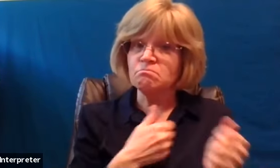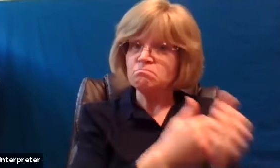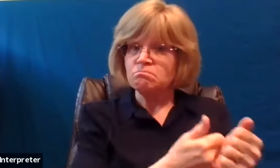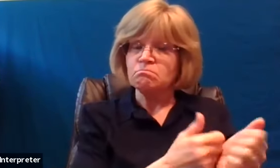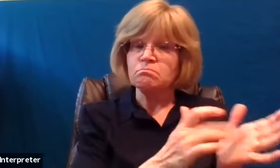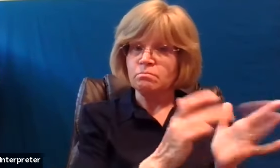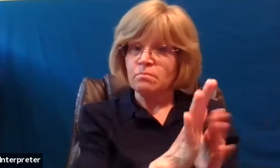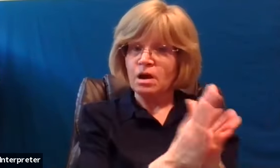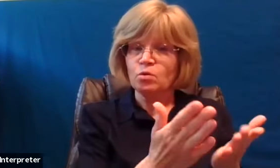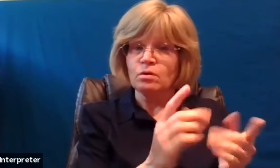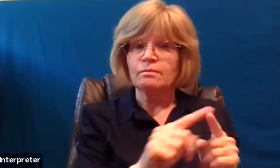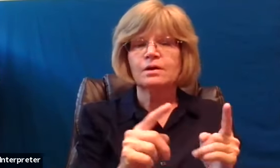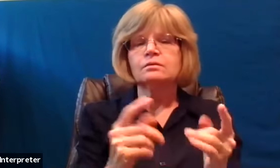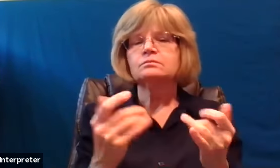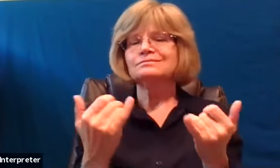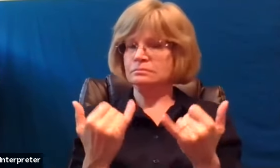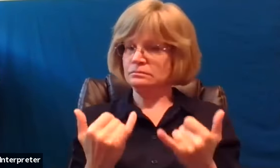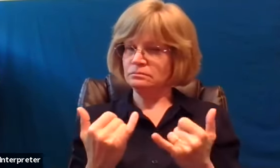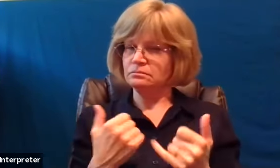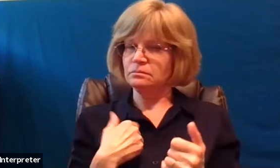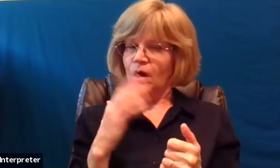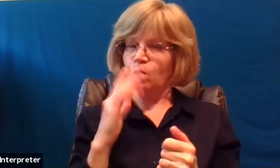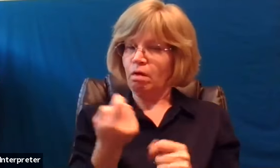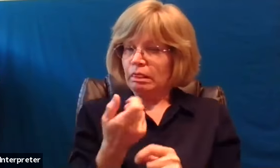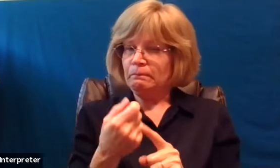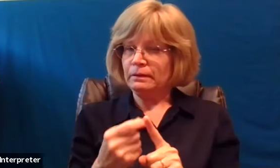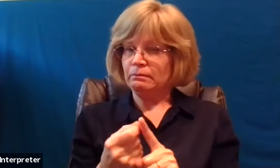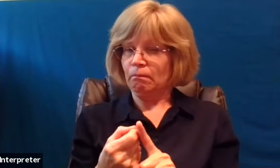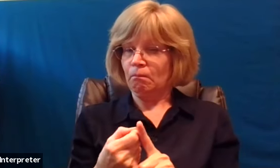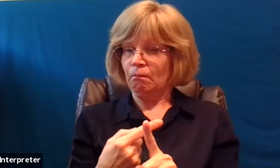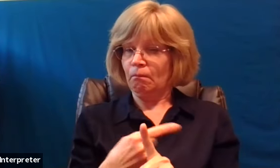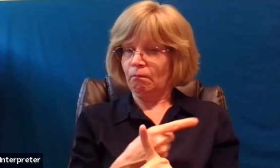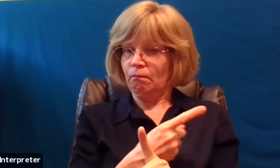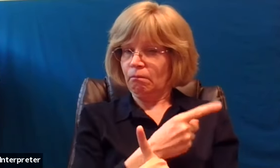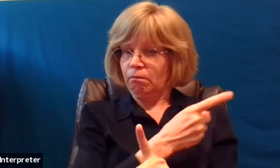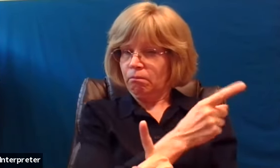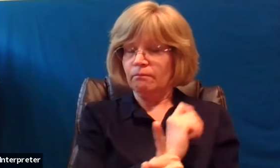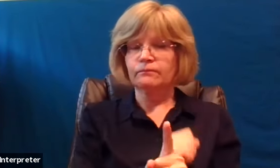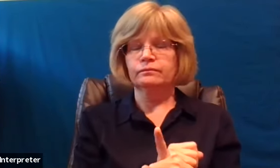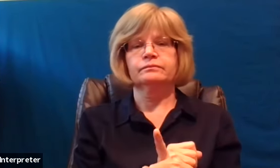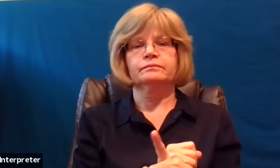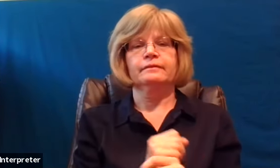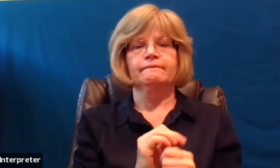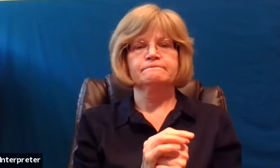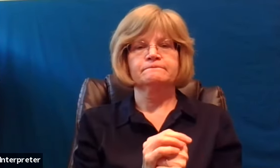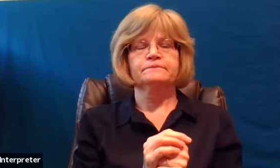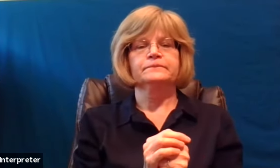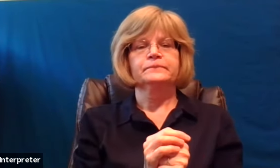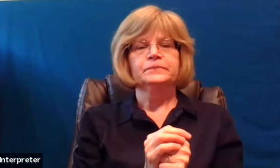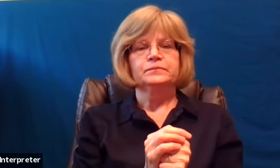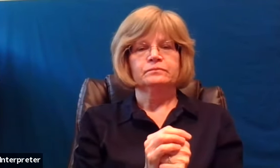however i'm i'm going to roam a bit off the farm as they say hear me out